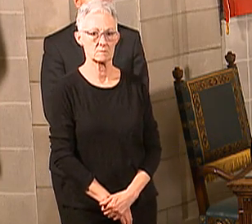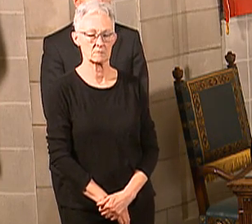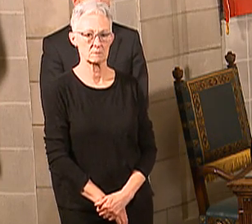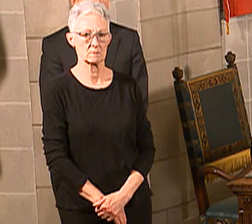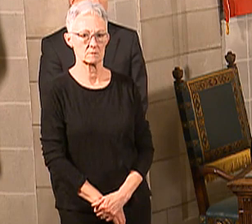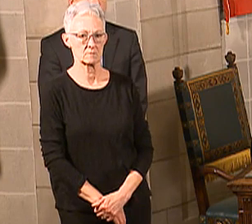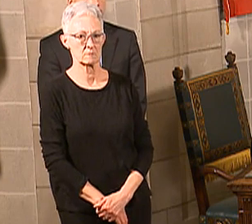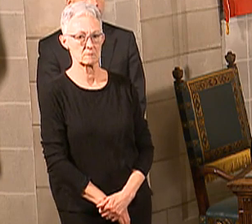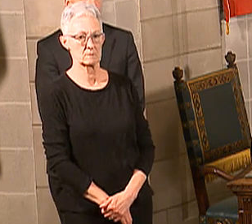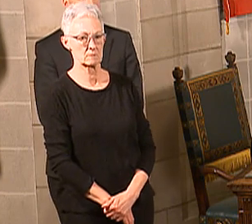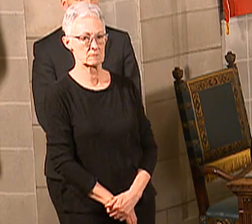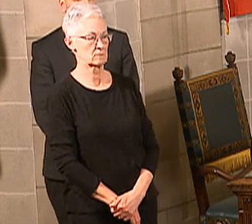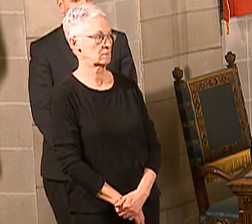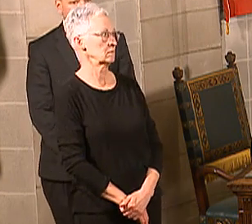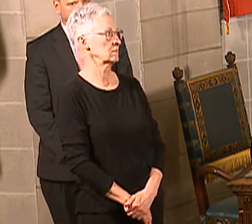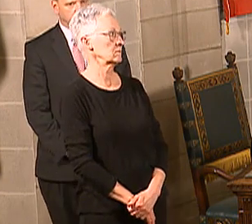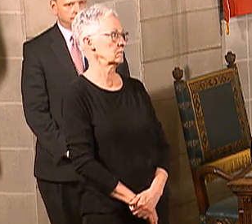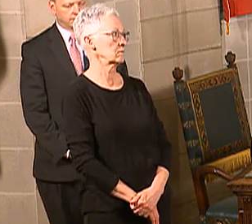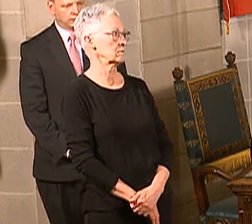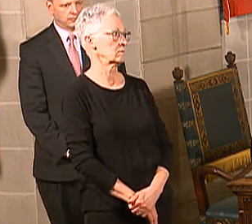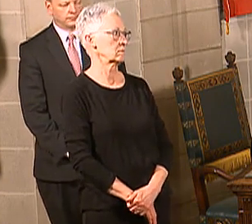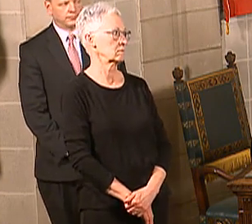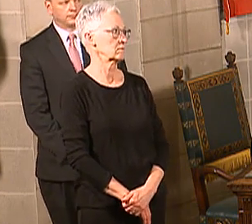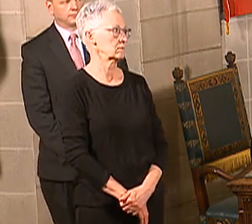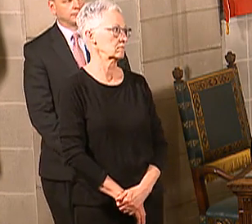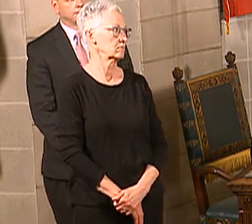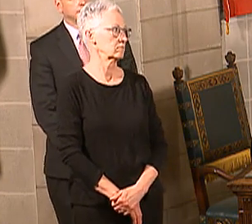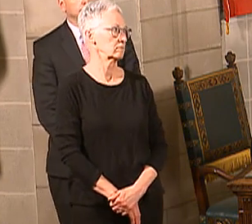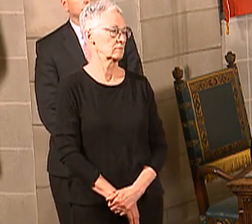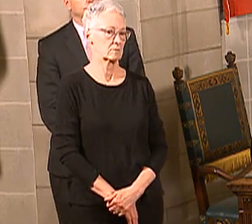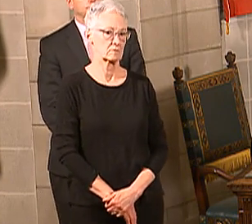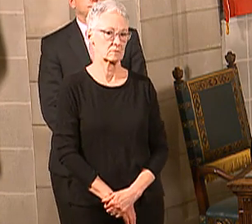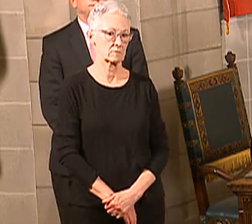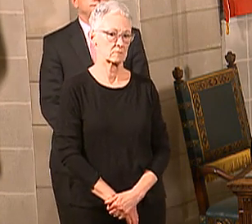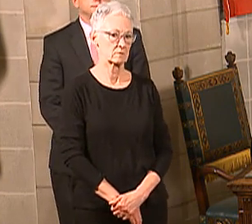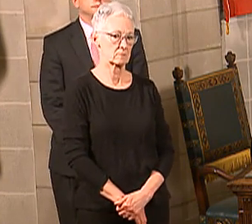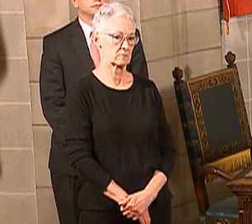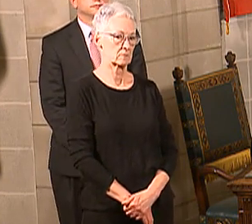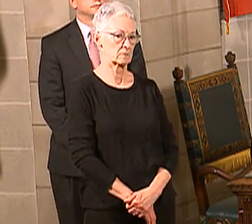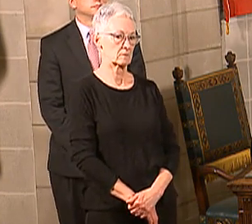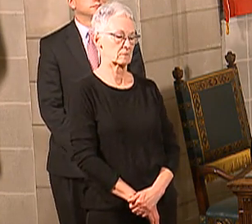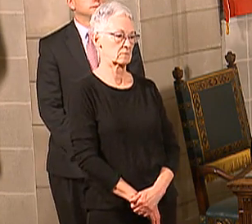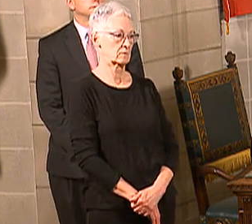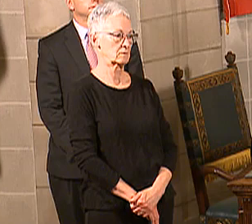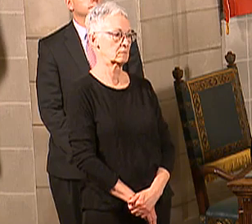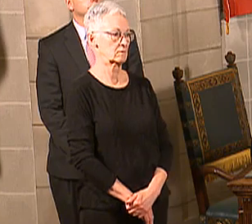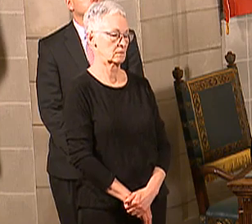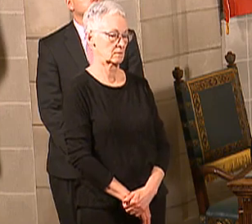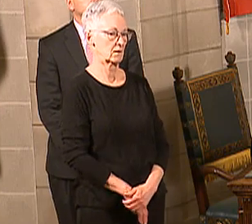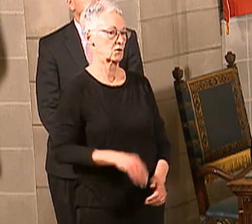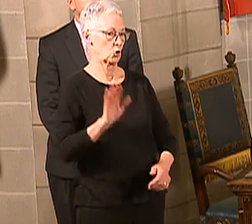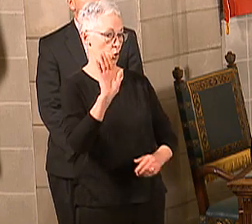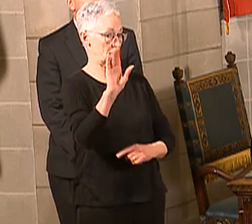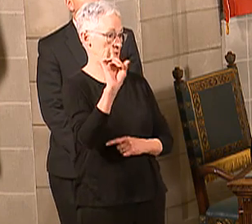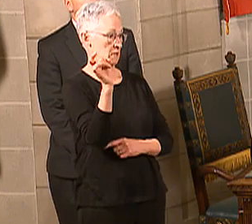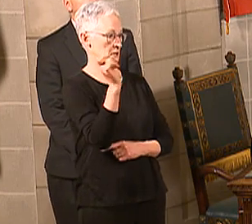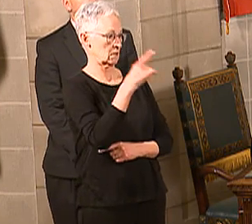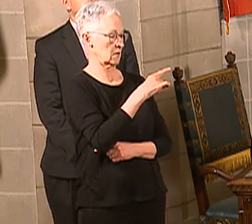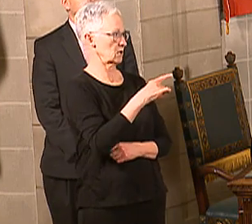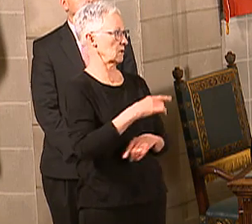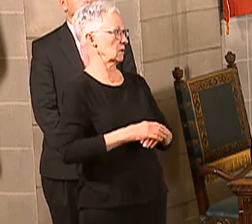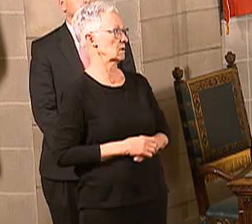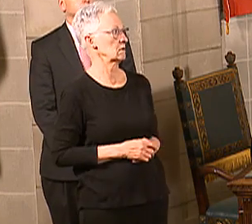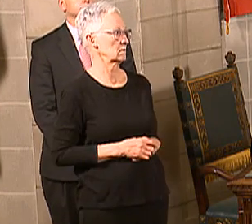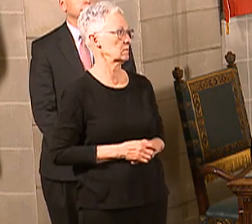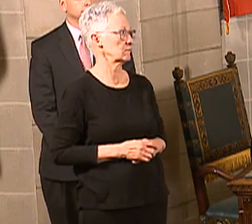is it to some of these places that they think they'll be able to open up a person? So the question was, bar owners in Omaha